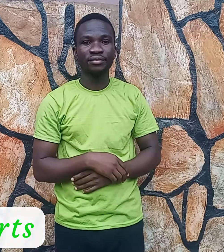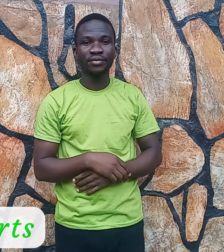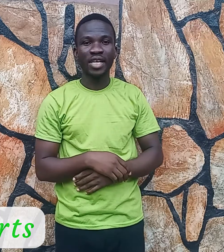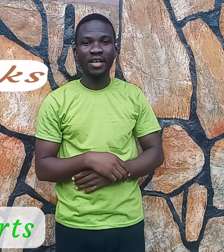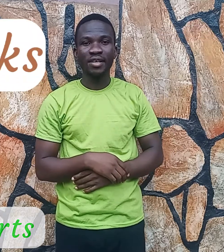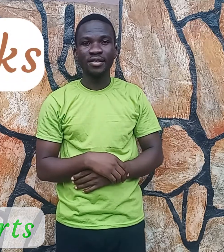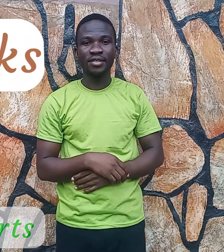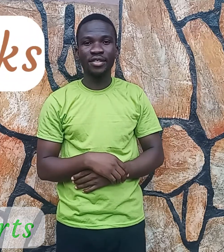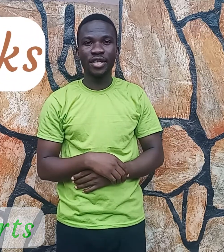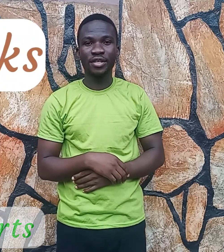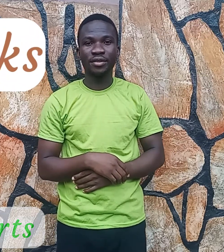Cheeks.